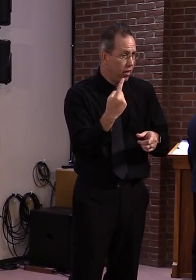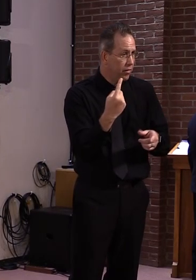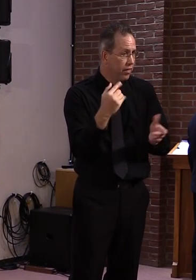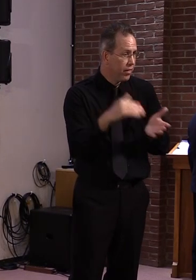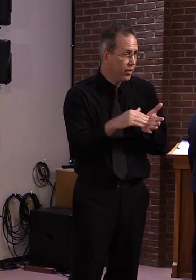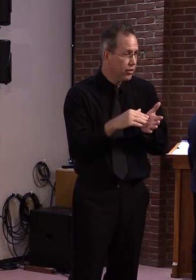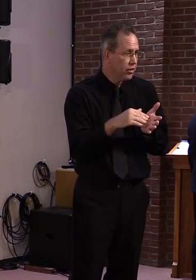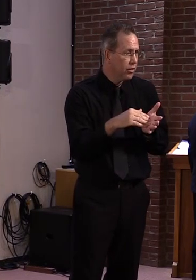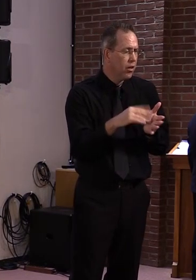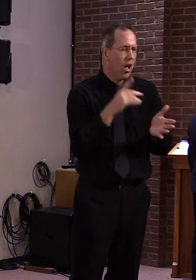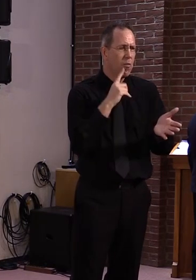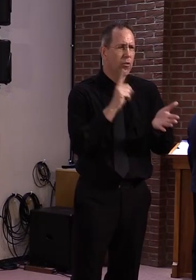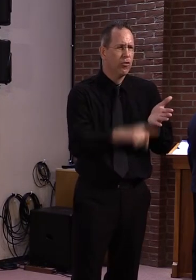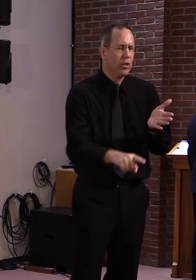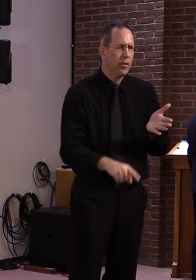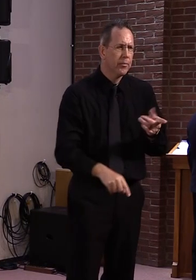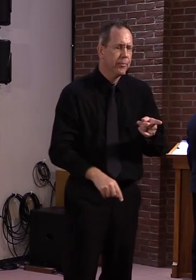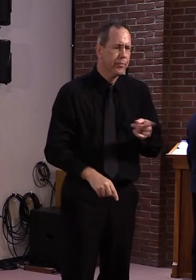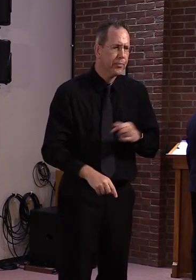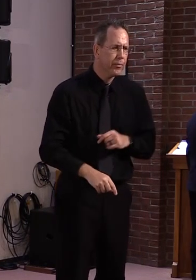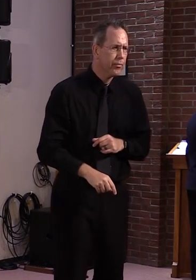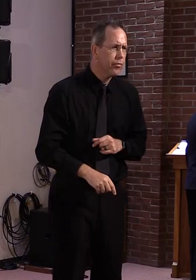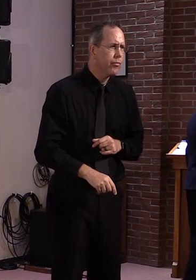Thank you for your time, Governor Scott. Secretary Smith.